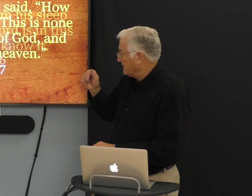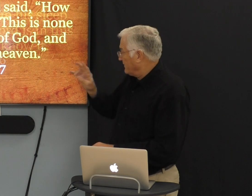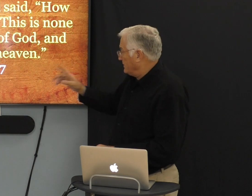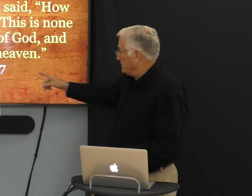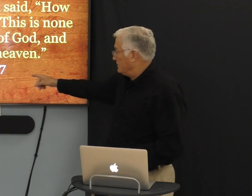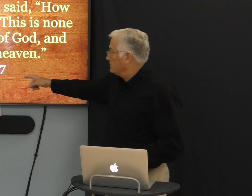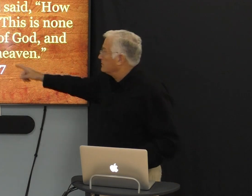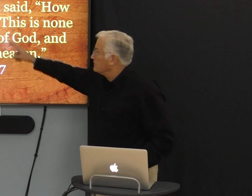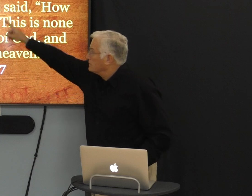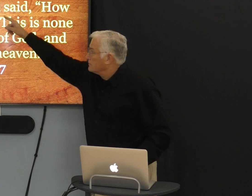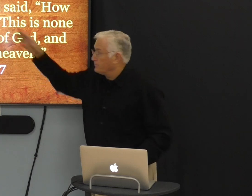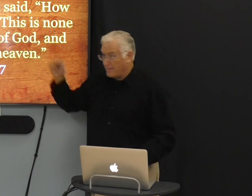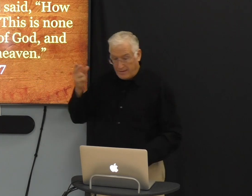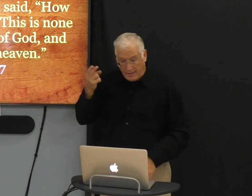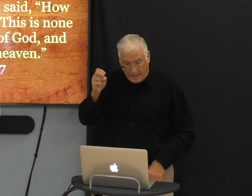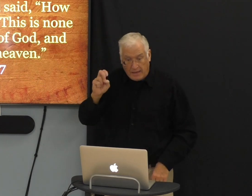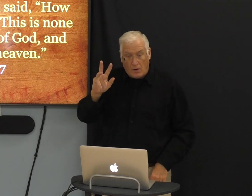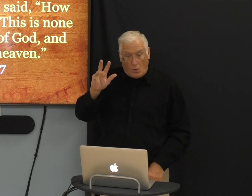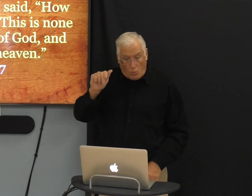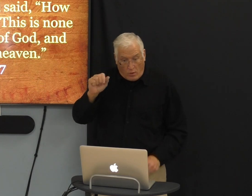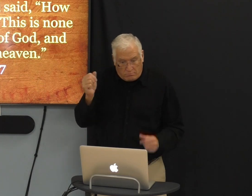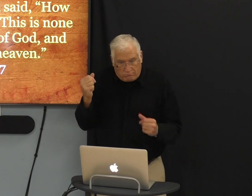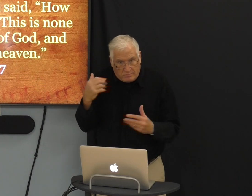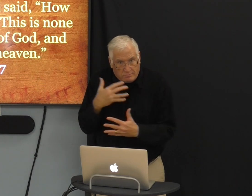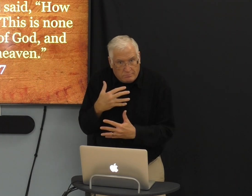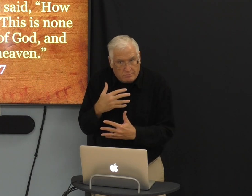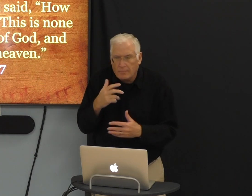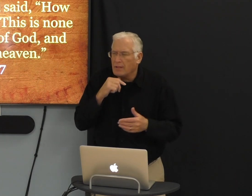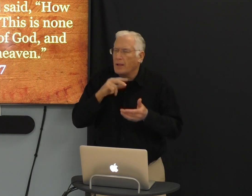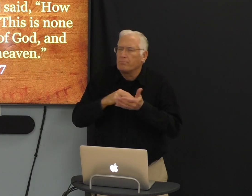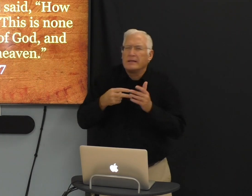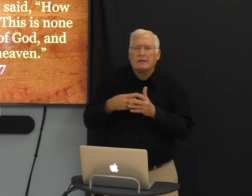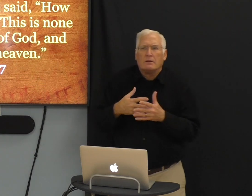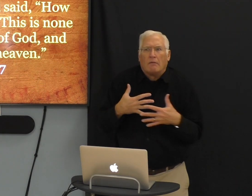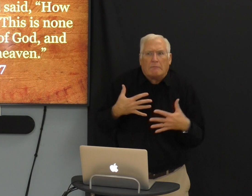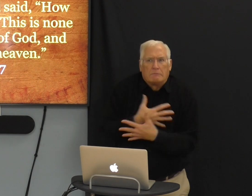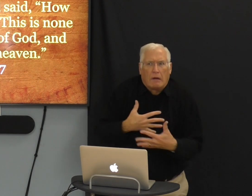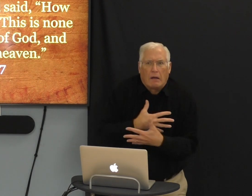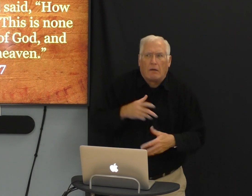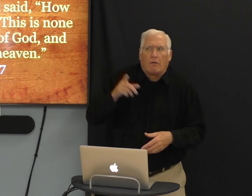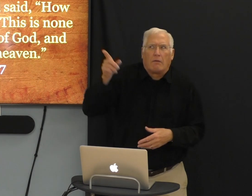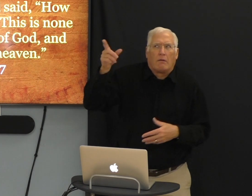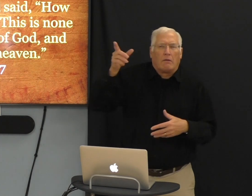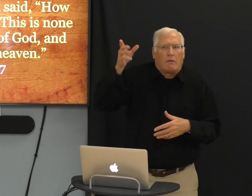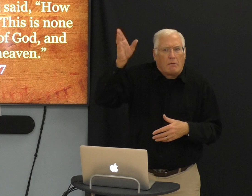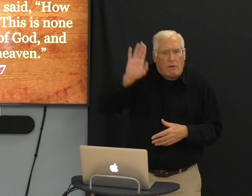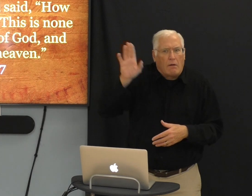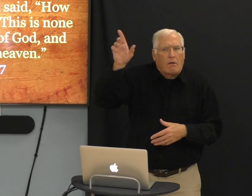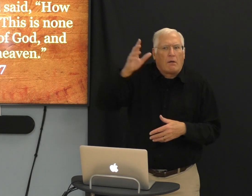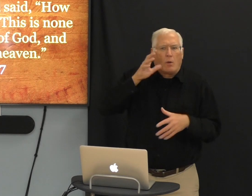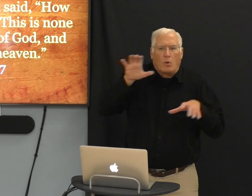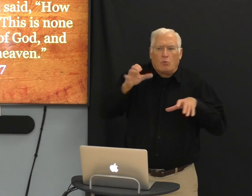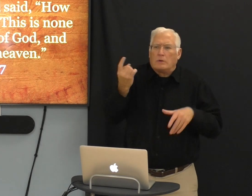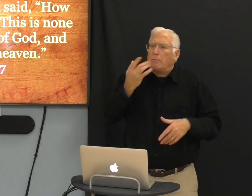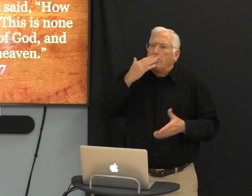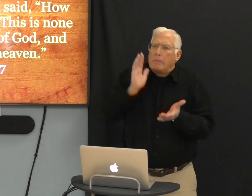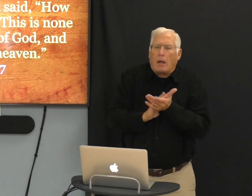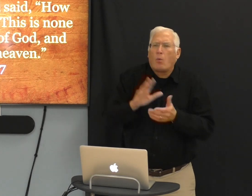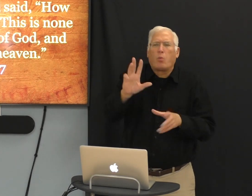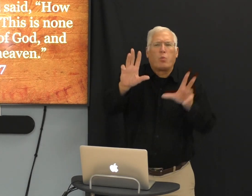Verse 17. And he was afraid. Not being afraid as in scared that God is